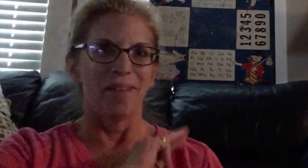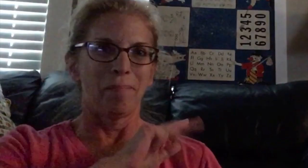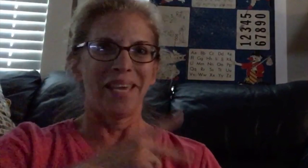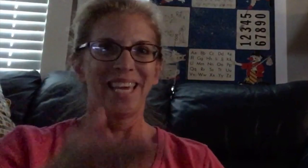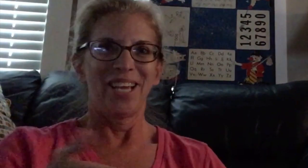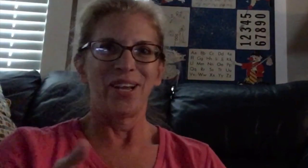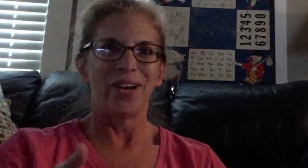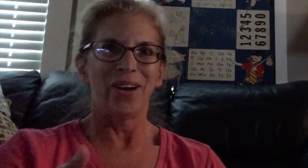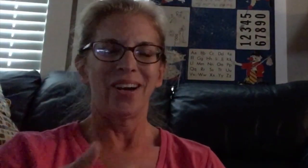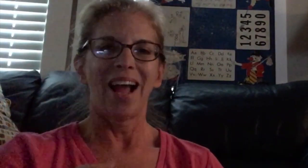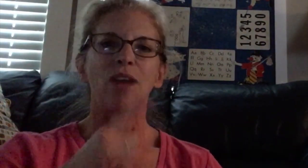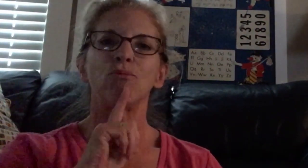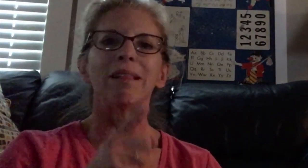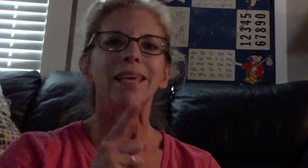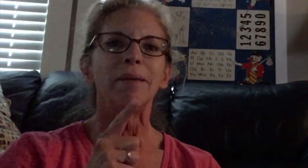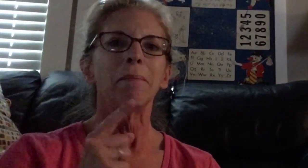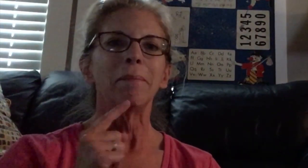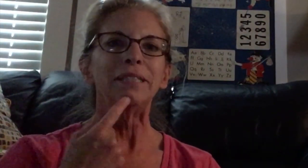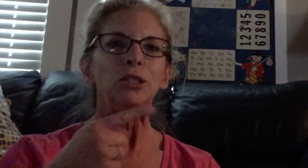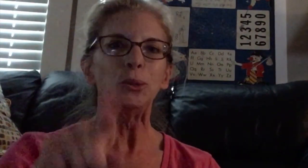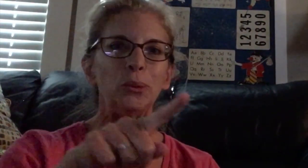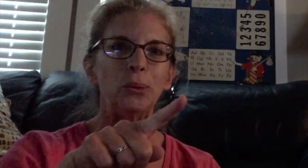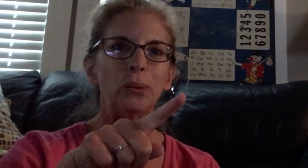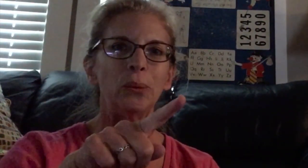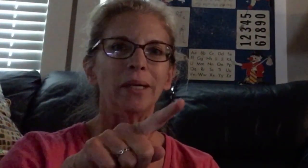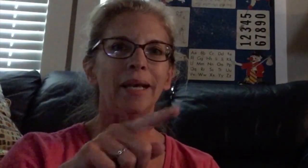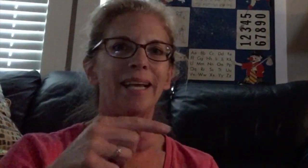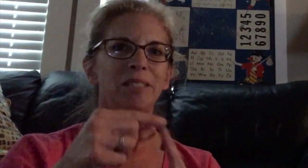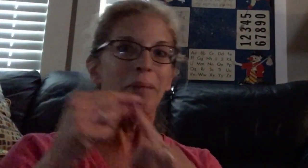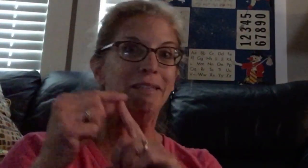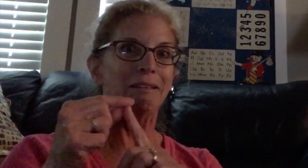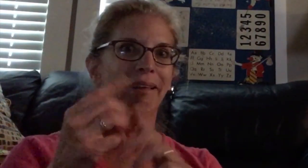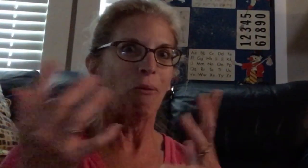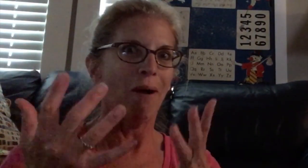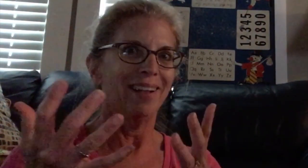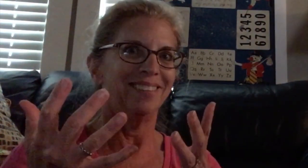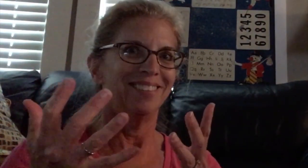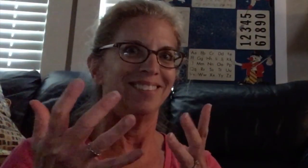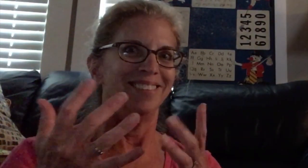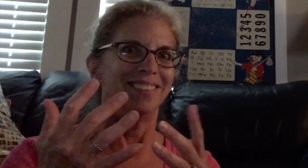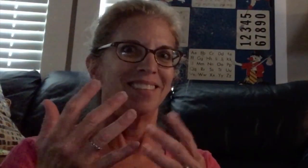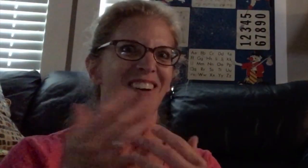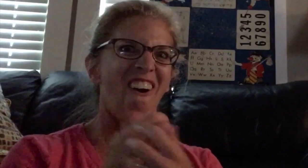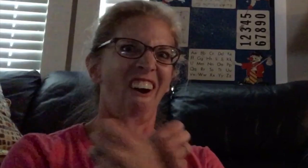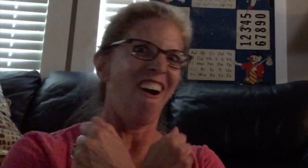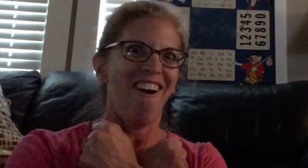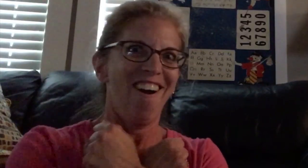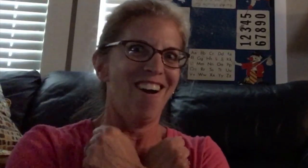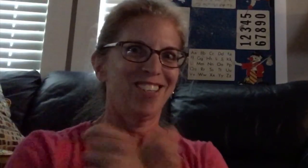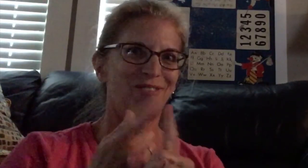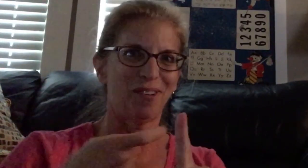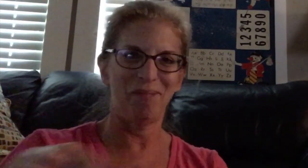Hi, Marilyn here. I really miss you. Especially your hugs.